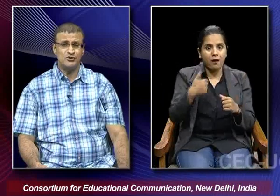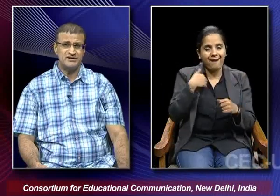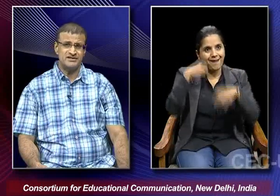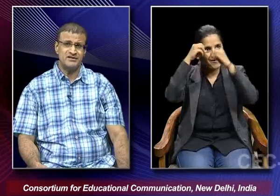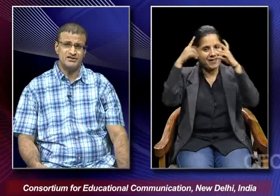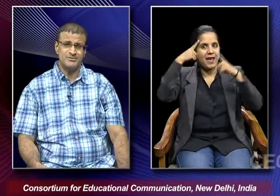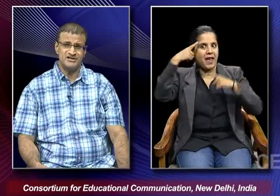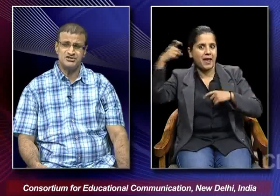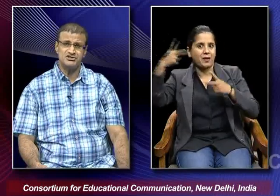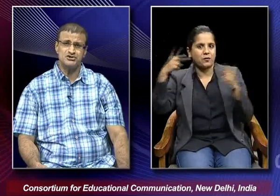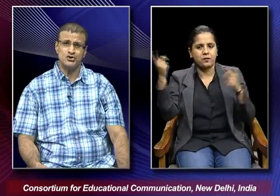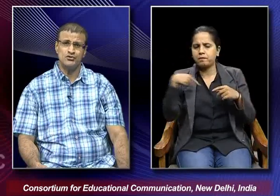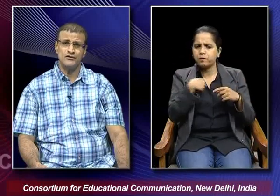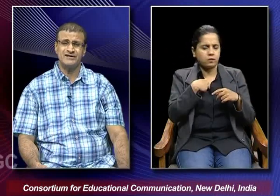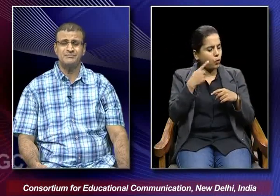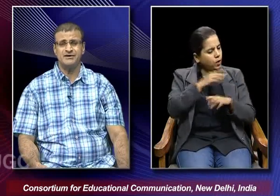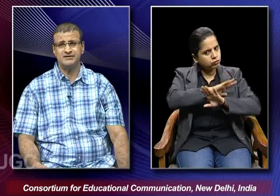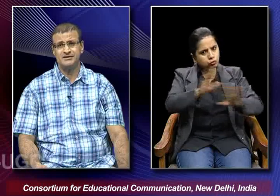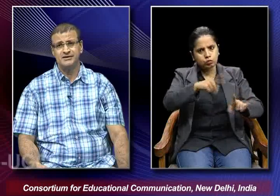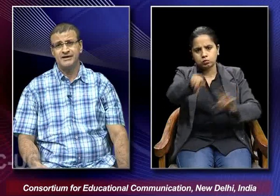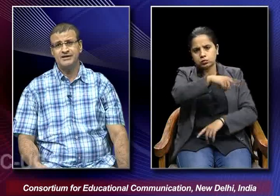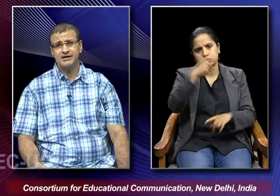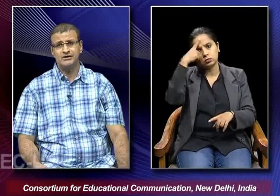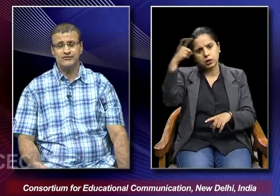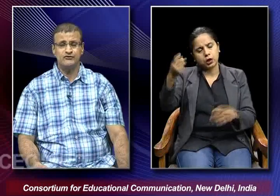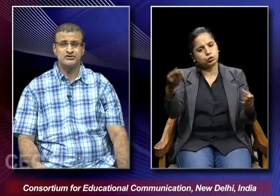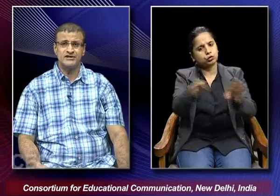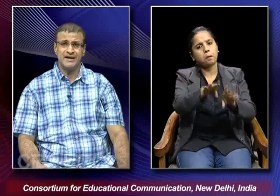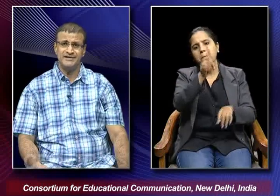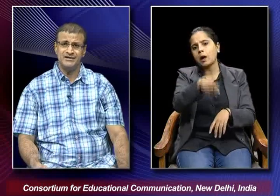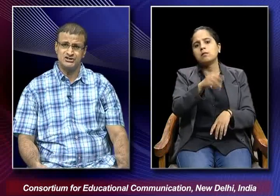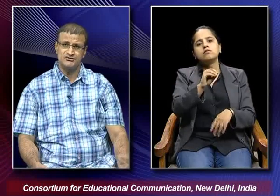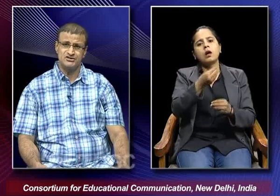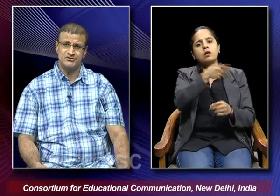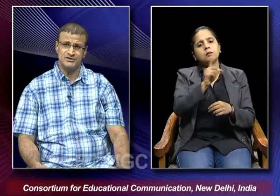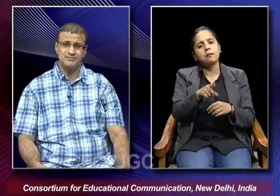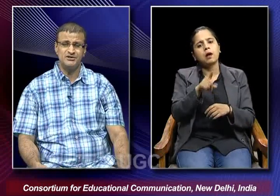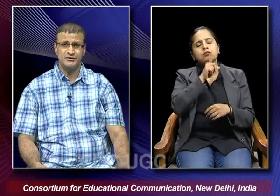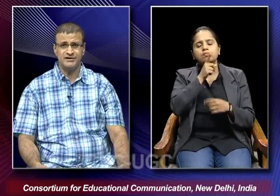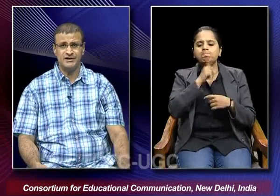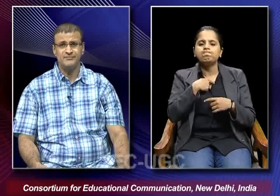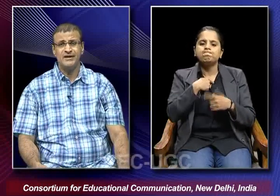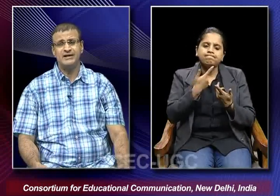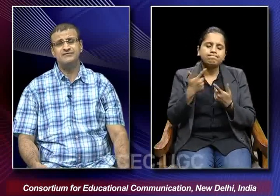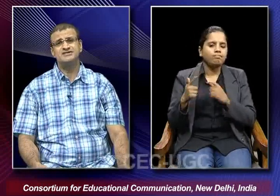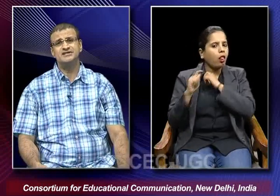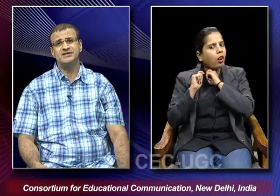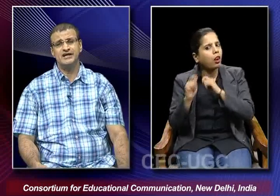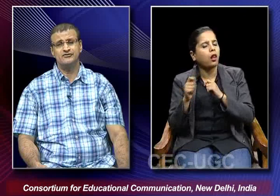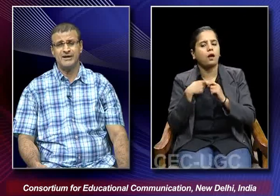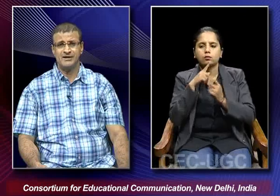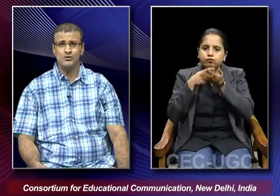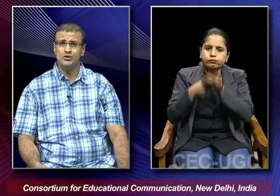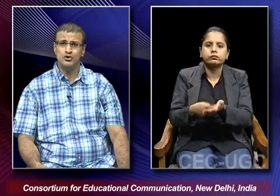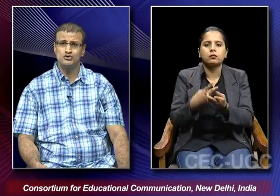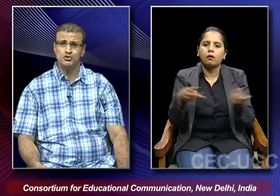democratic aspirations or for that matter any kind of revolutionary ideas which were coming to India. And if we see the kind